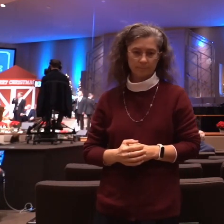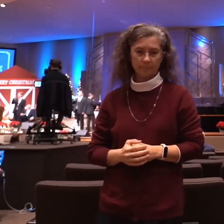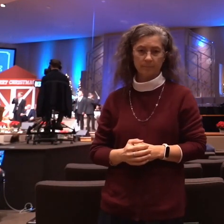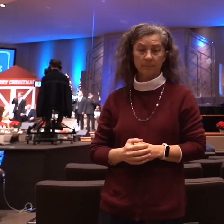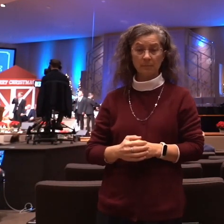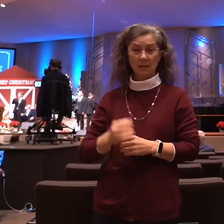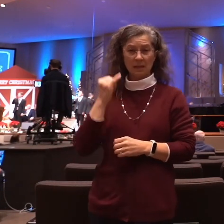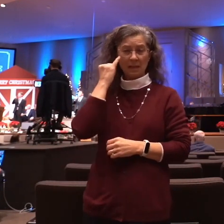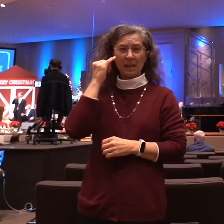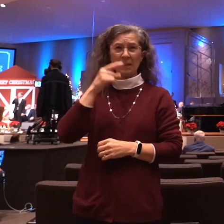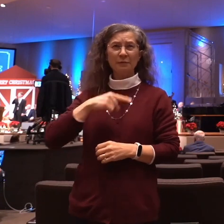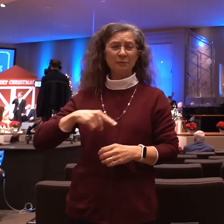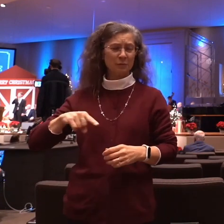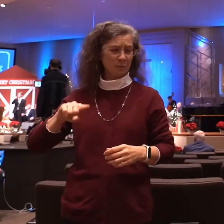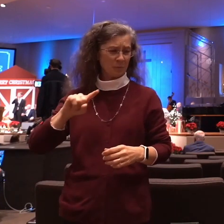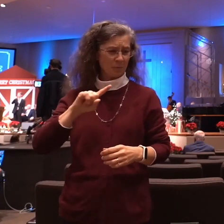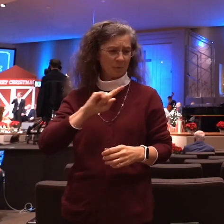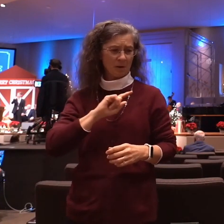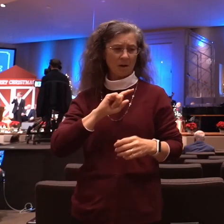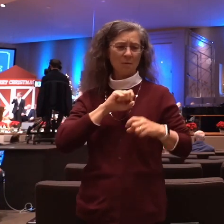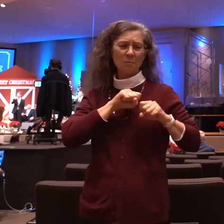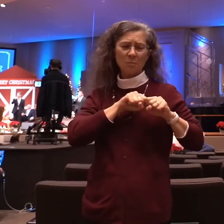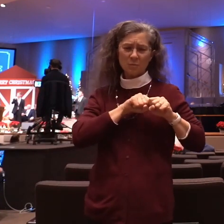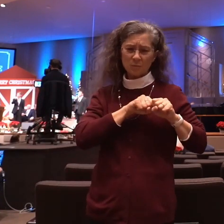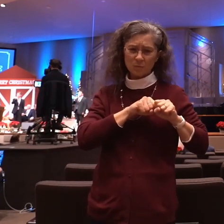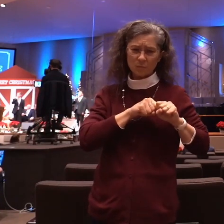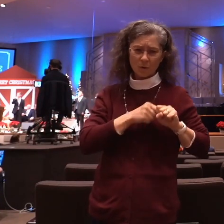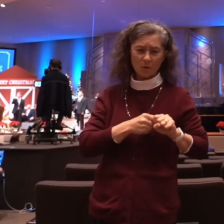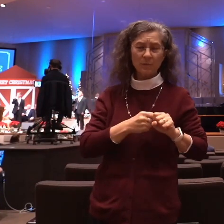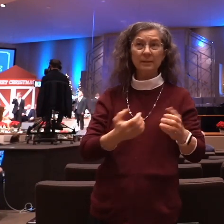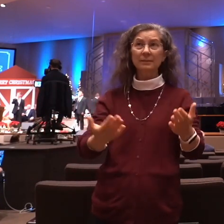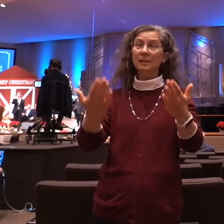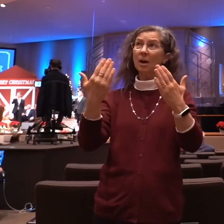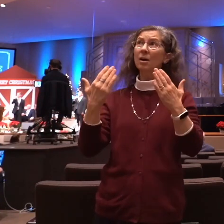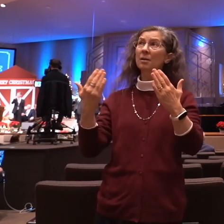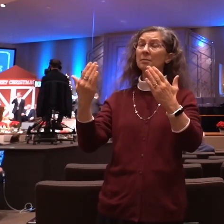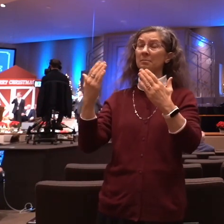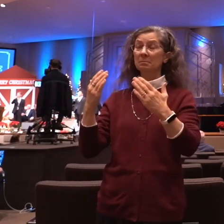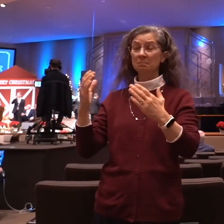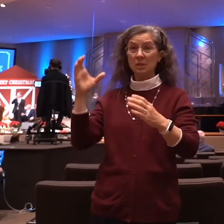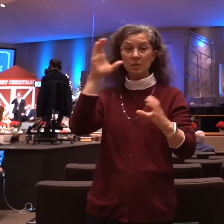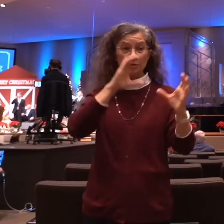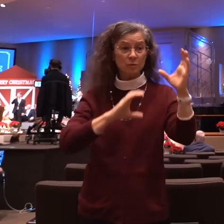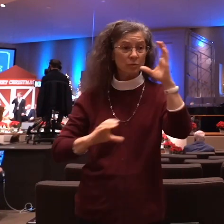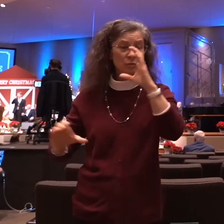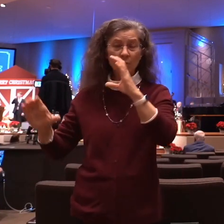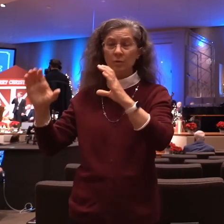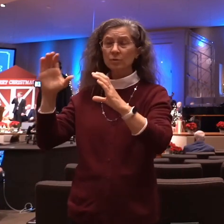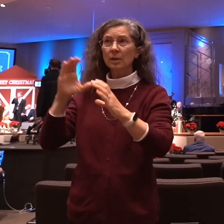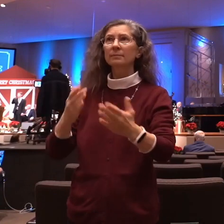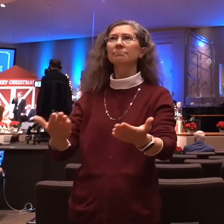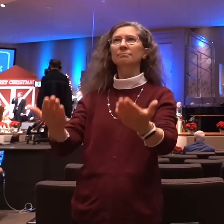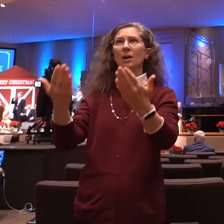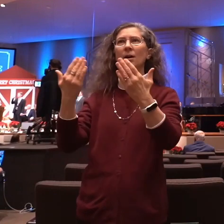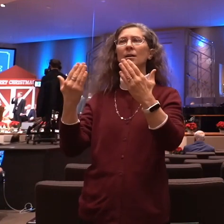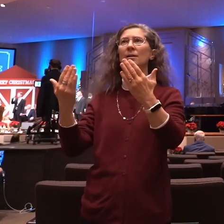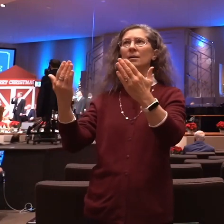broken Come if you're searching If you need healing